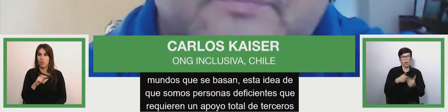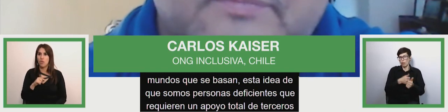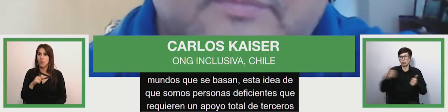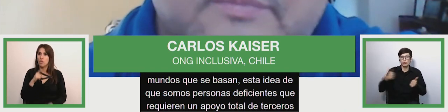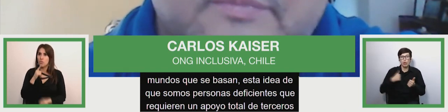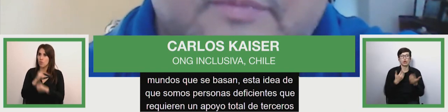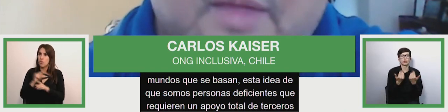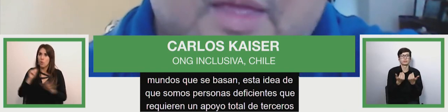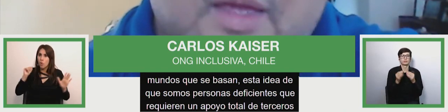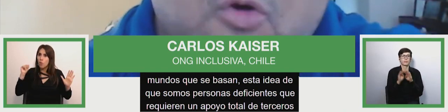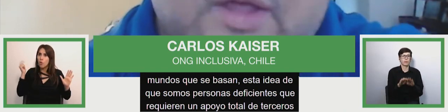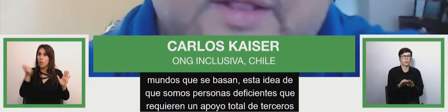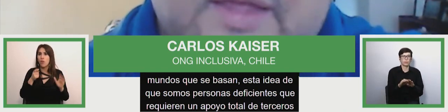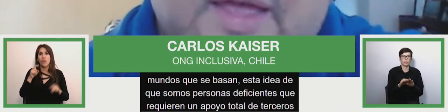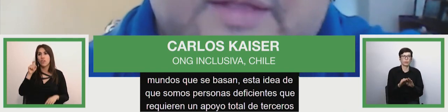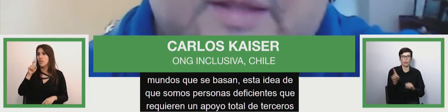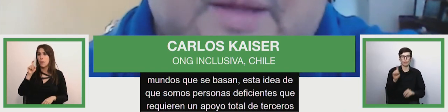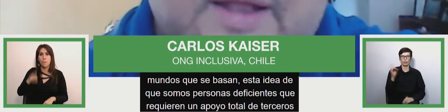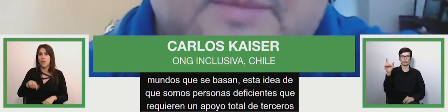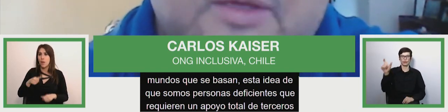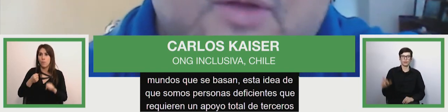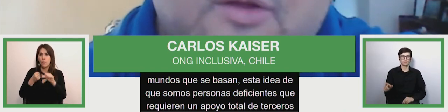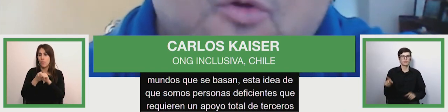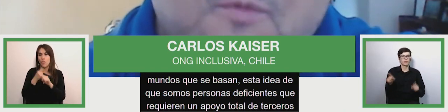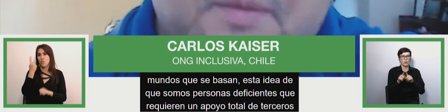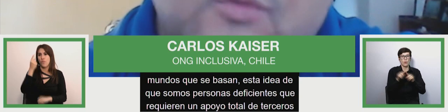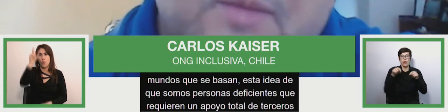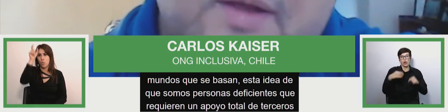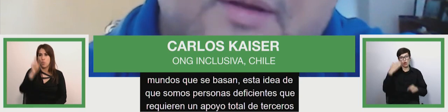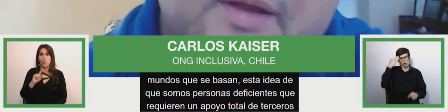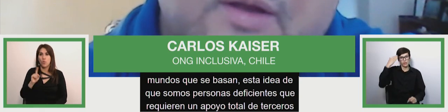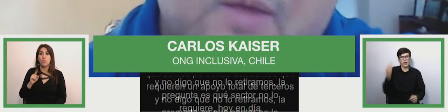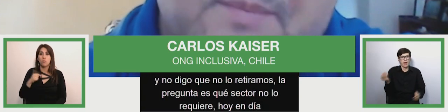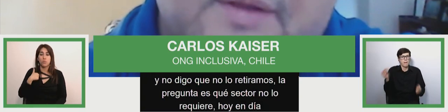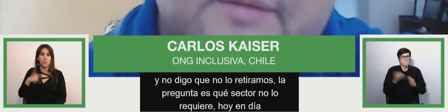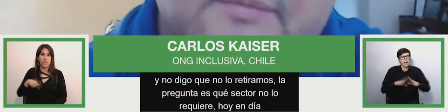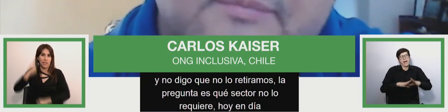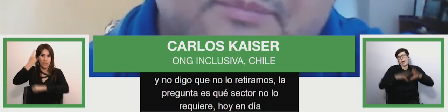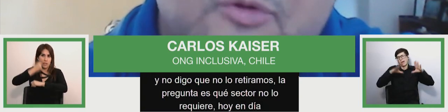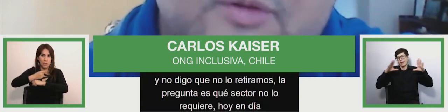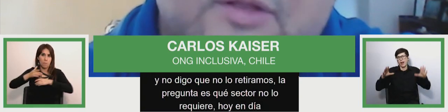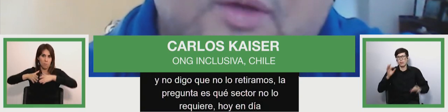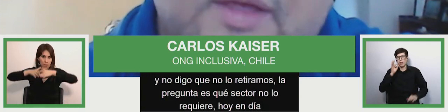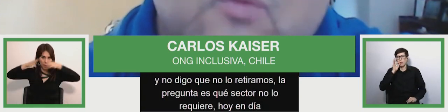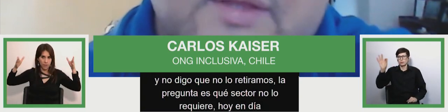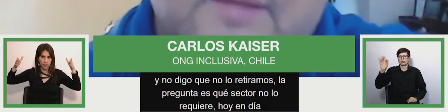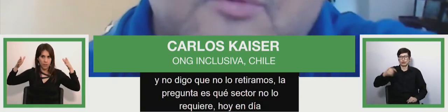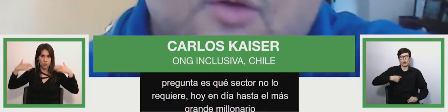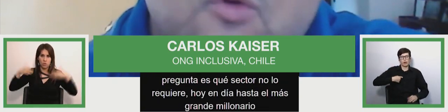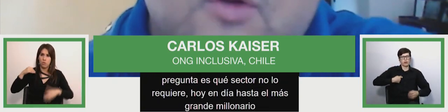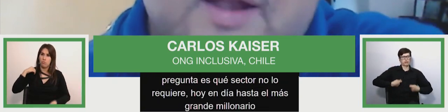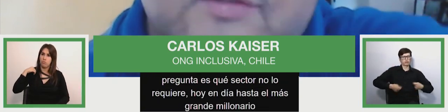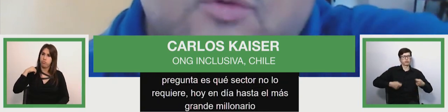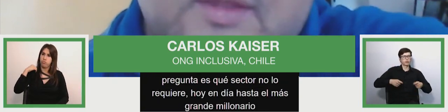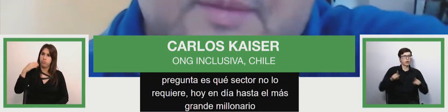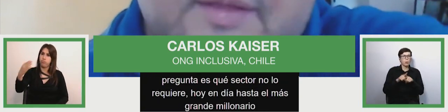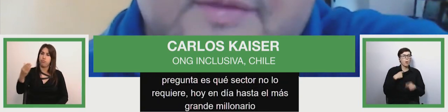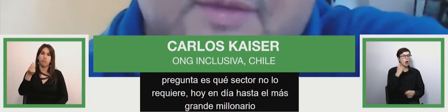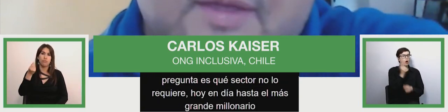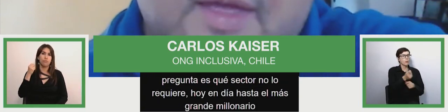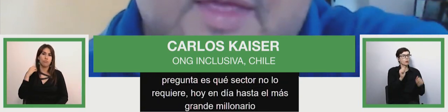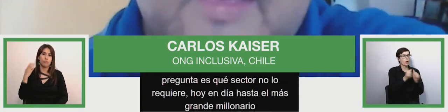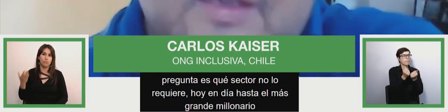we are people who are deficient who require support from third parties but